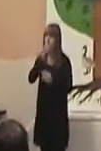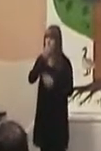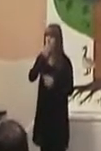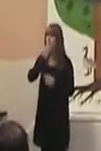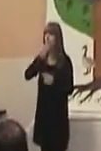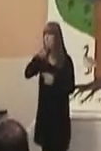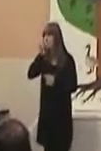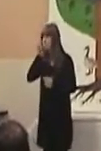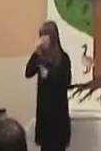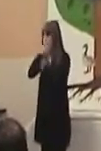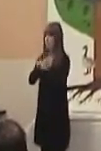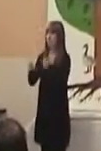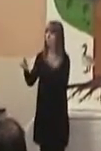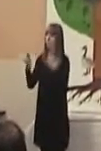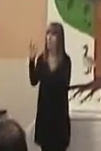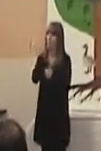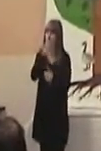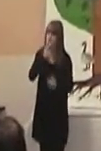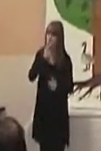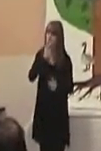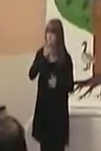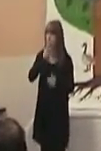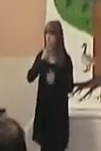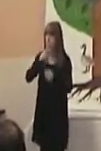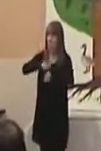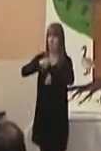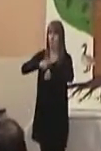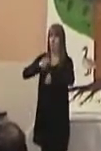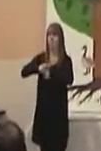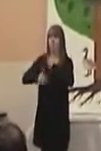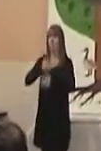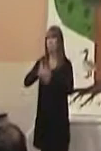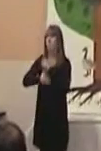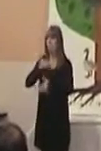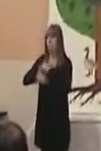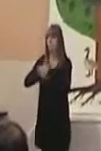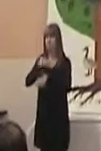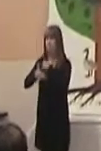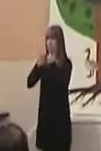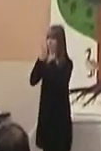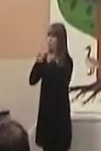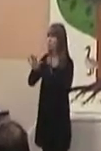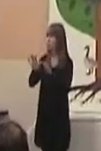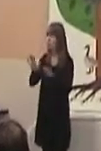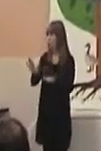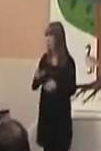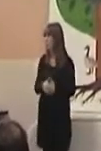a short amount of time, but we have a lot more time. This is just the beginning. This is just the celebration today.